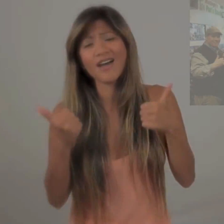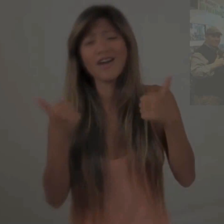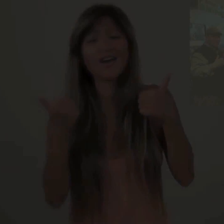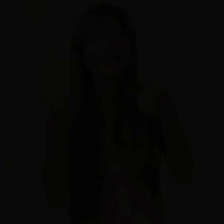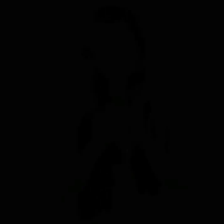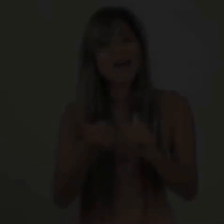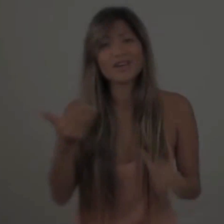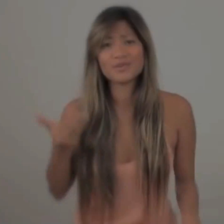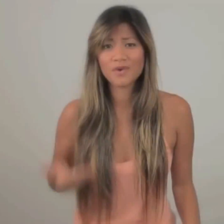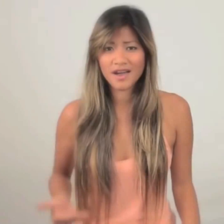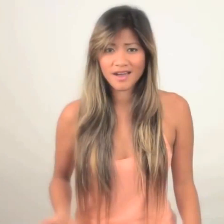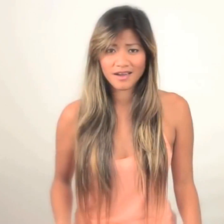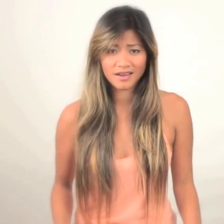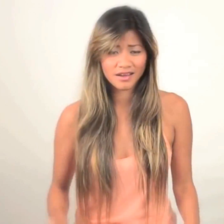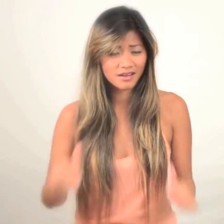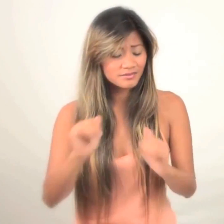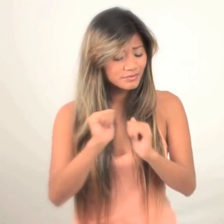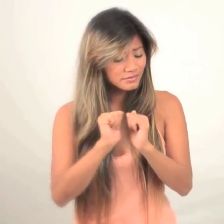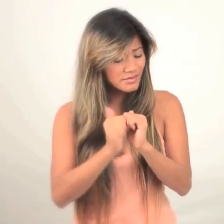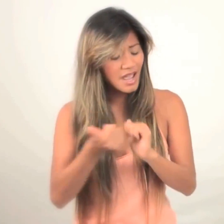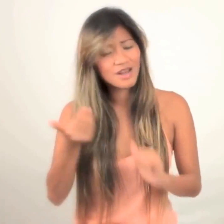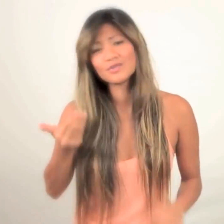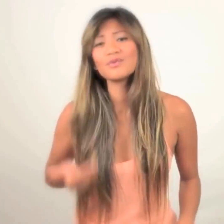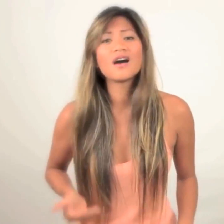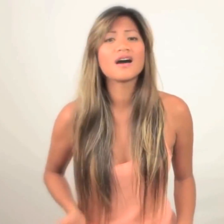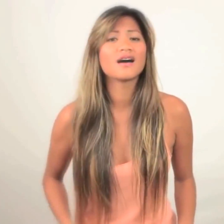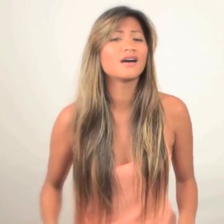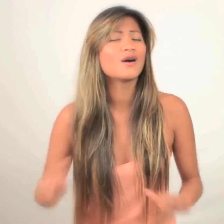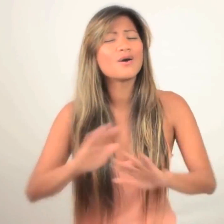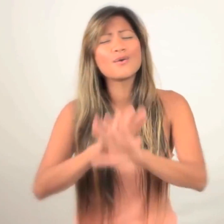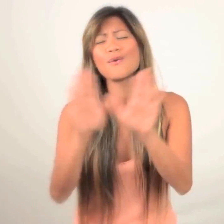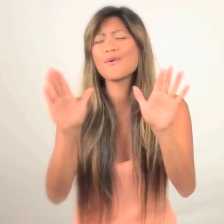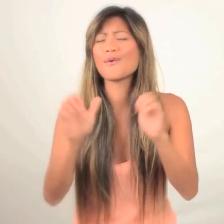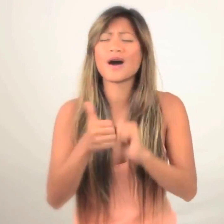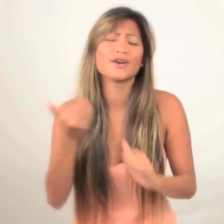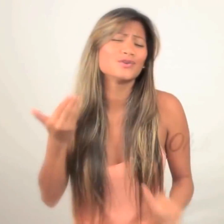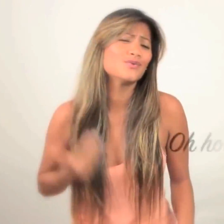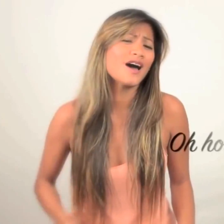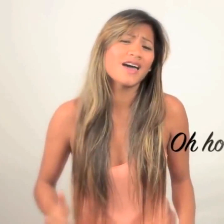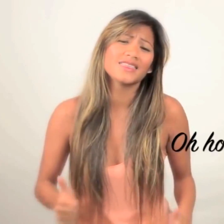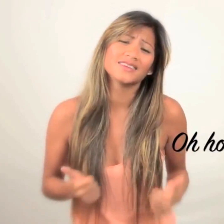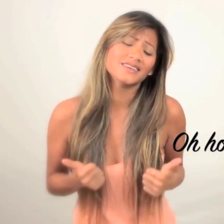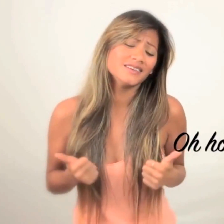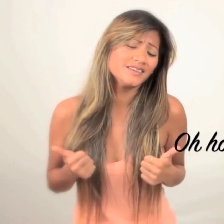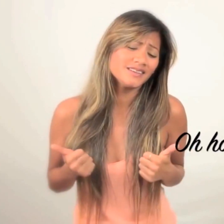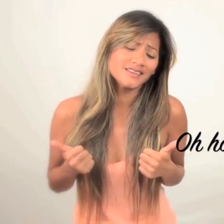How do I, how do I, oh how do I live?